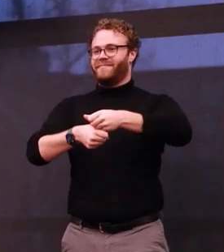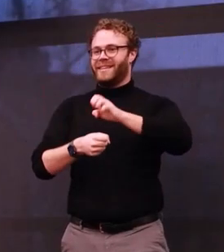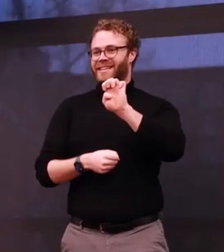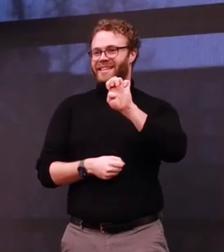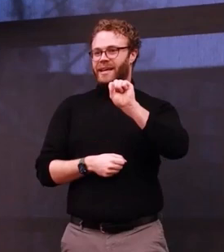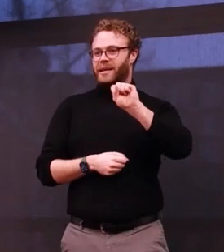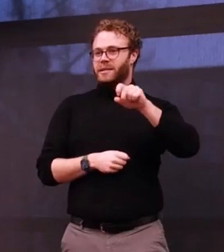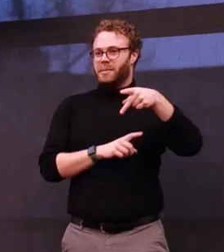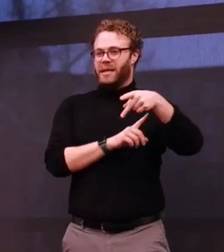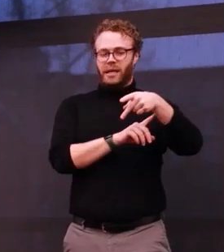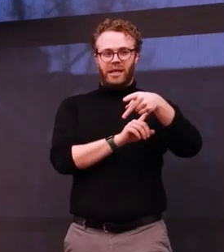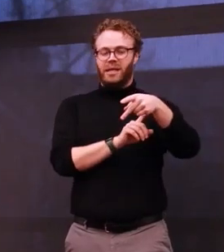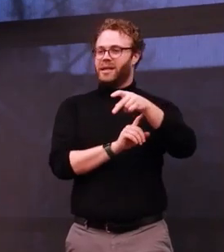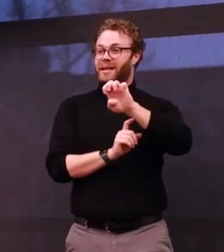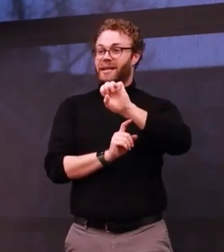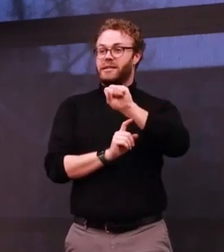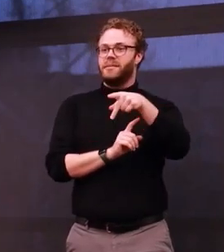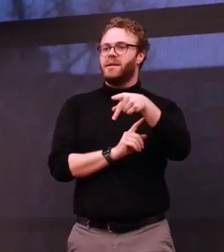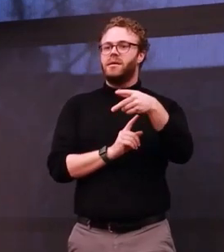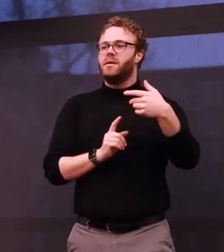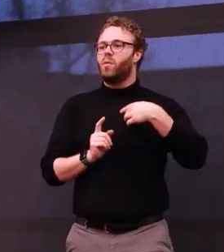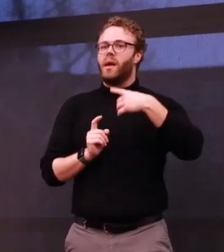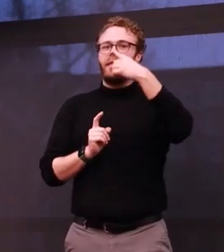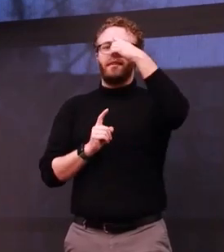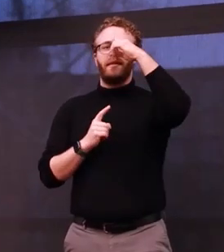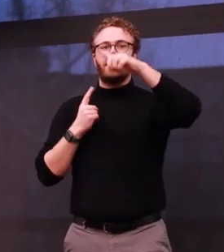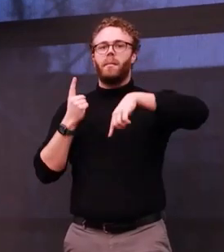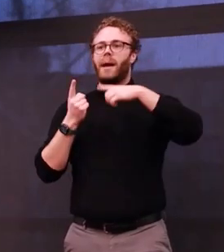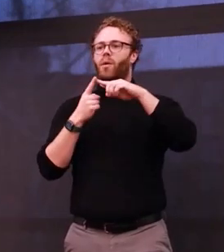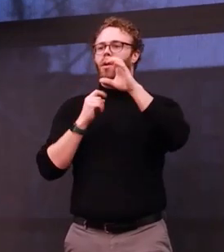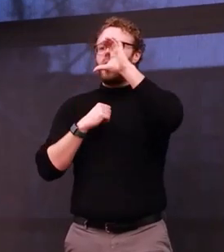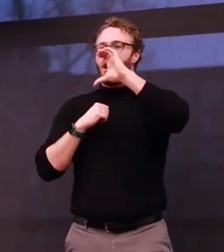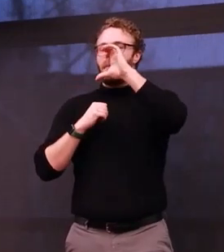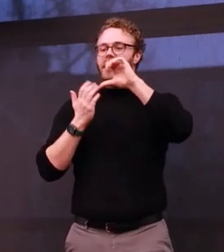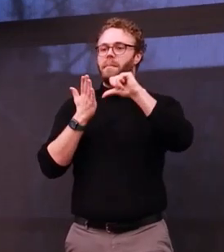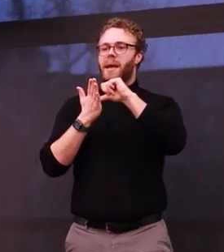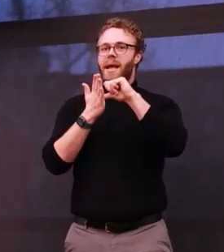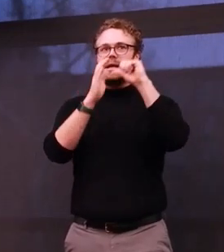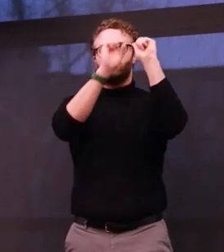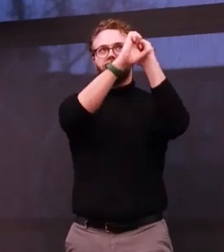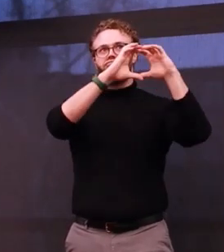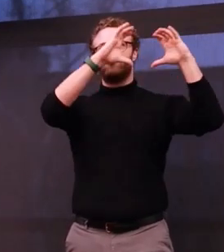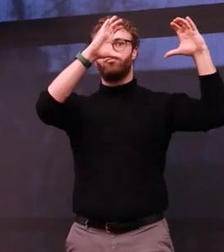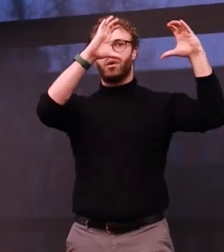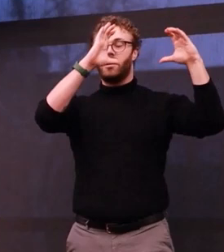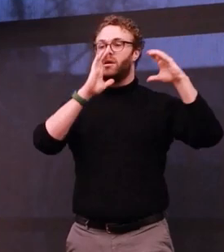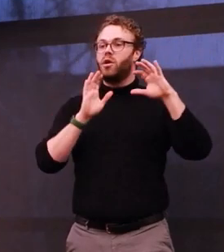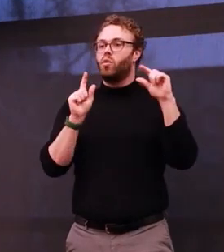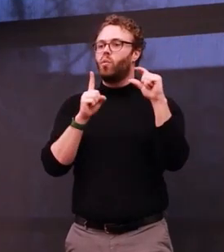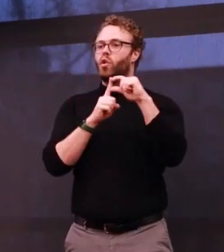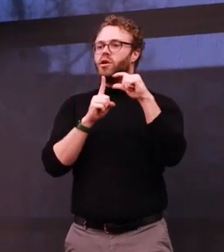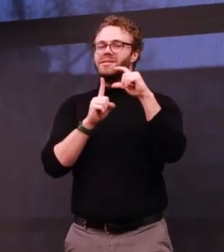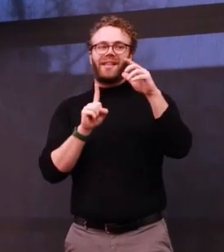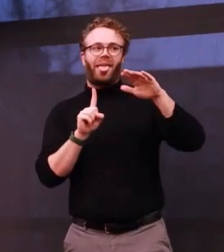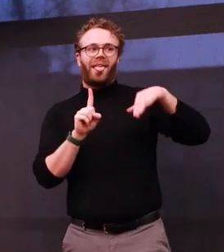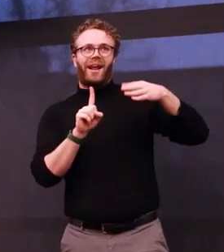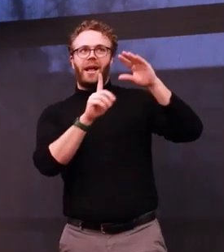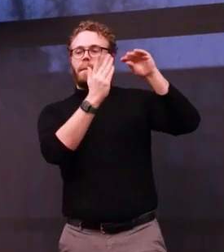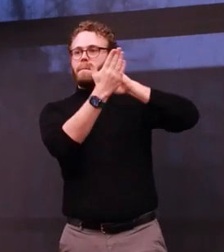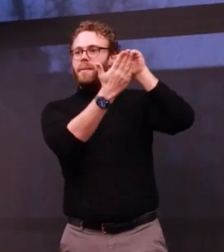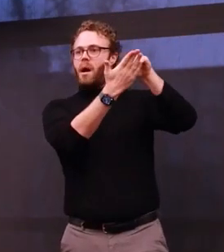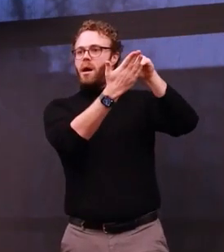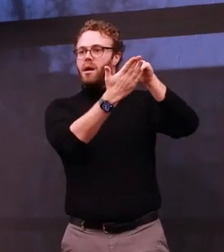We think of empty speech balloons as places on the comic page where words and message aren't there yet. But